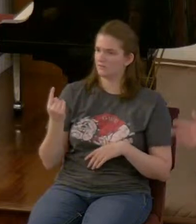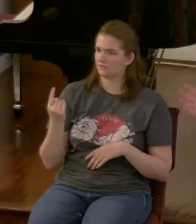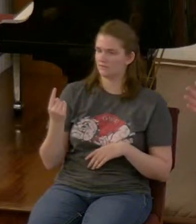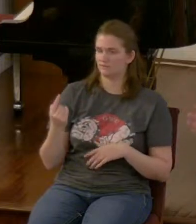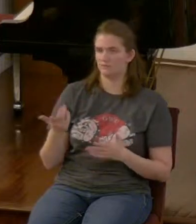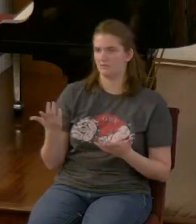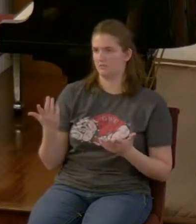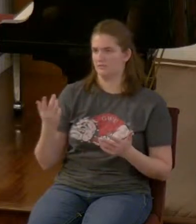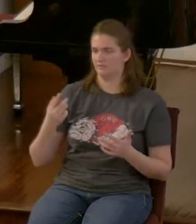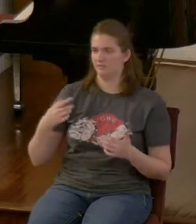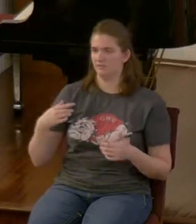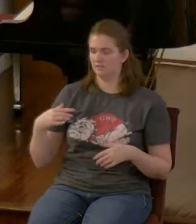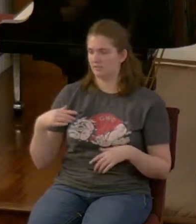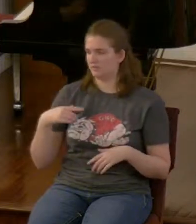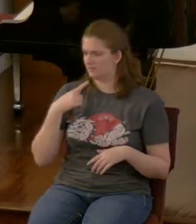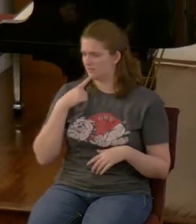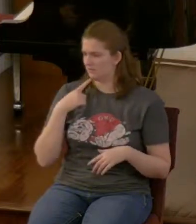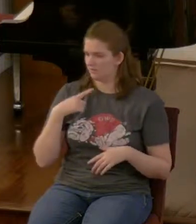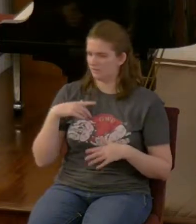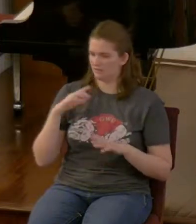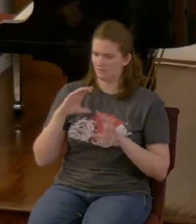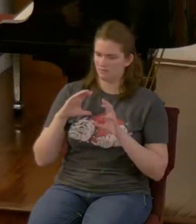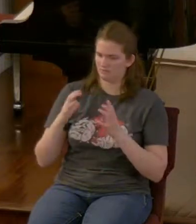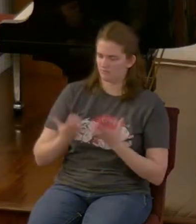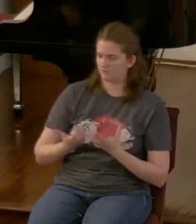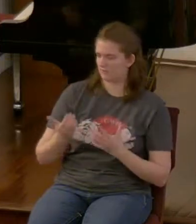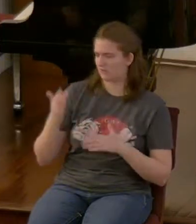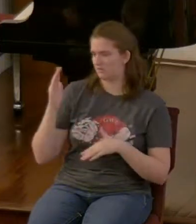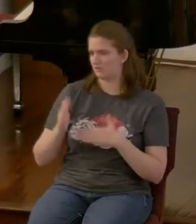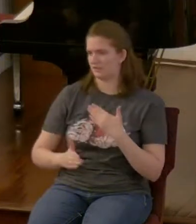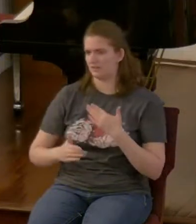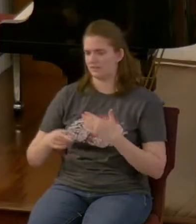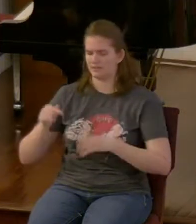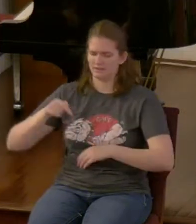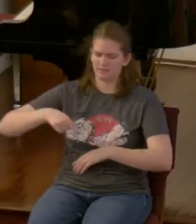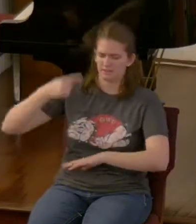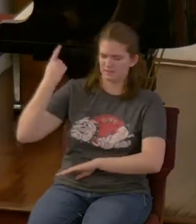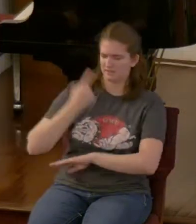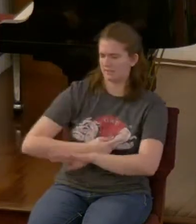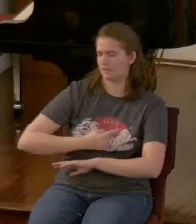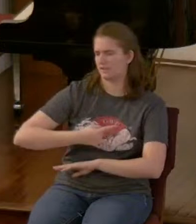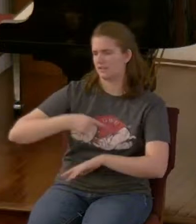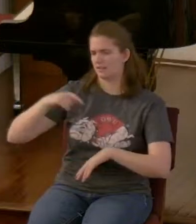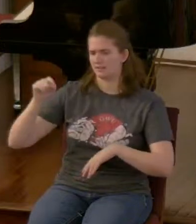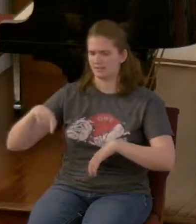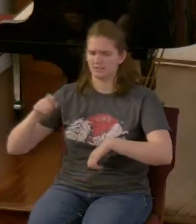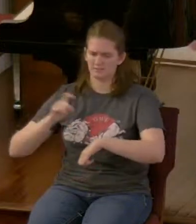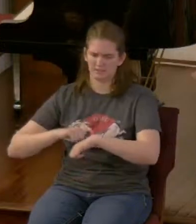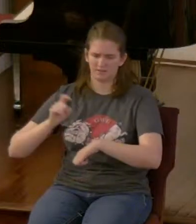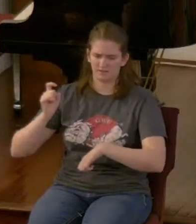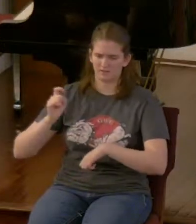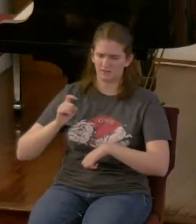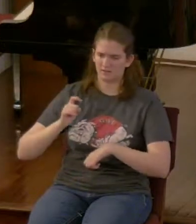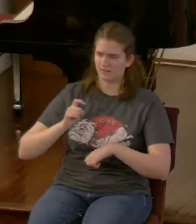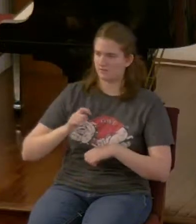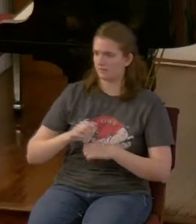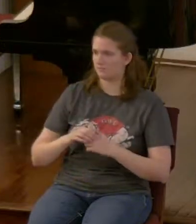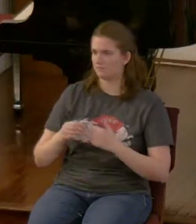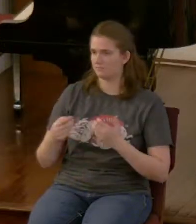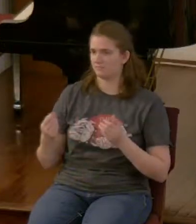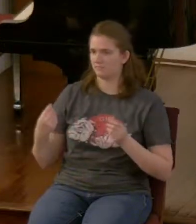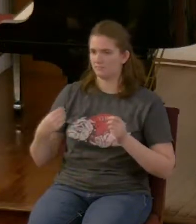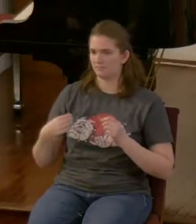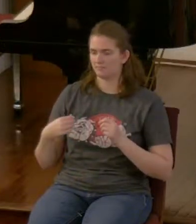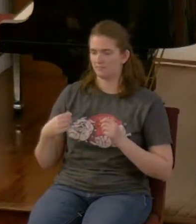somewhere that the world's going to end on such and such a day and there were even billboards and everything up that the world is ending on such and such a date